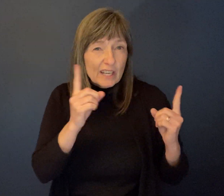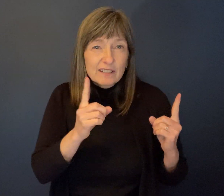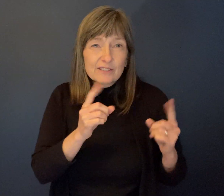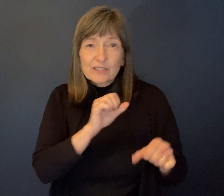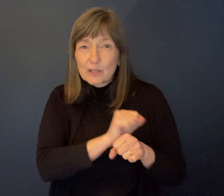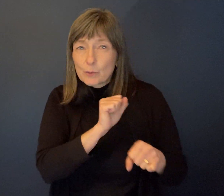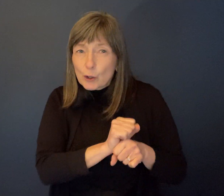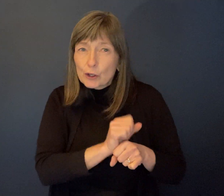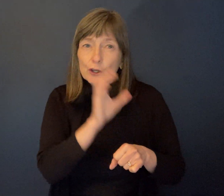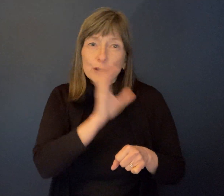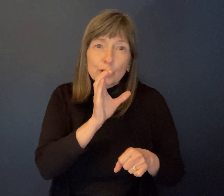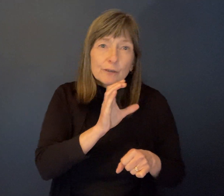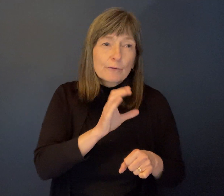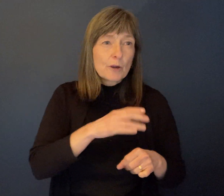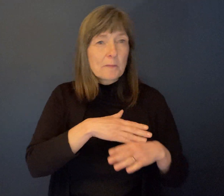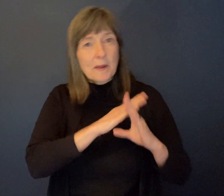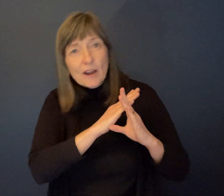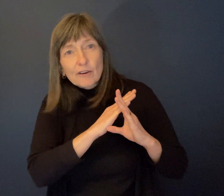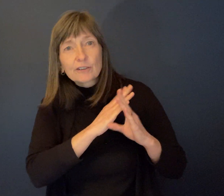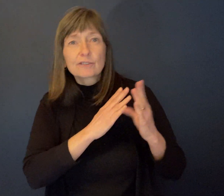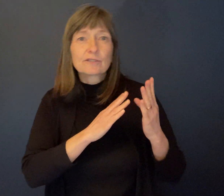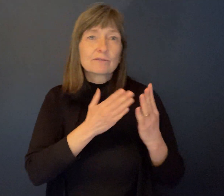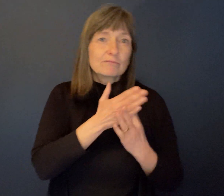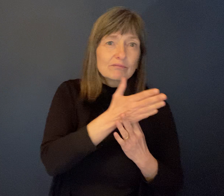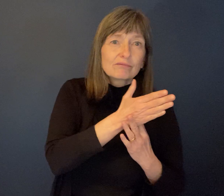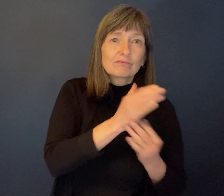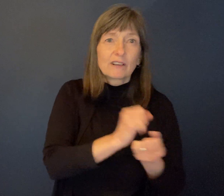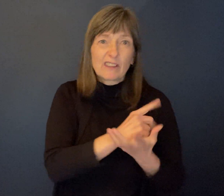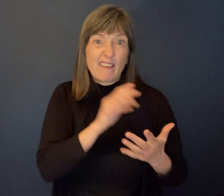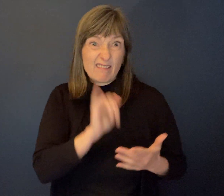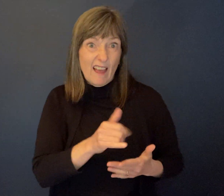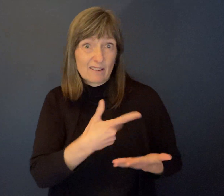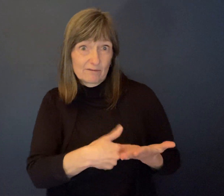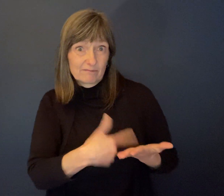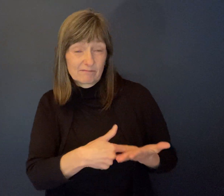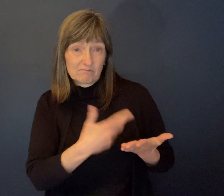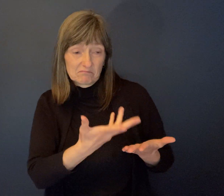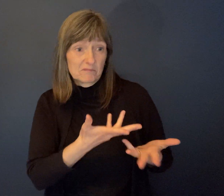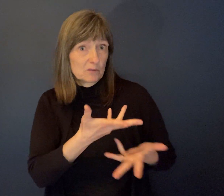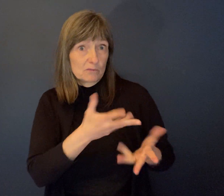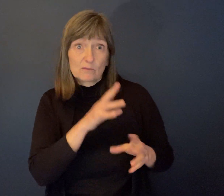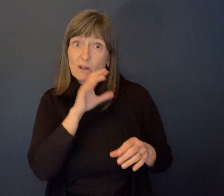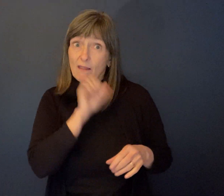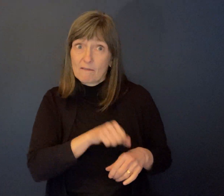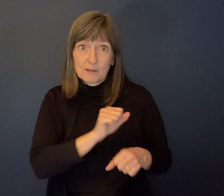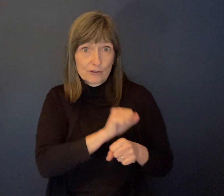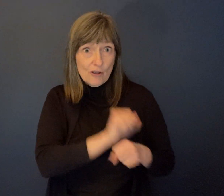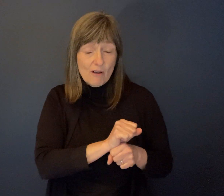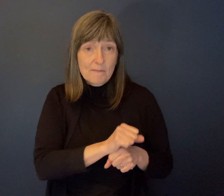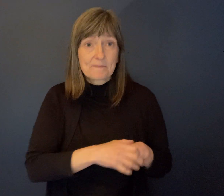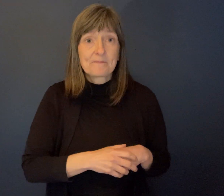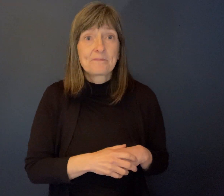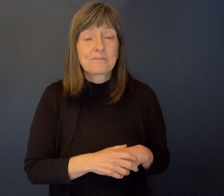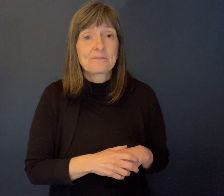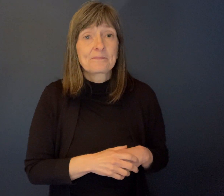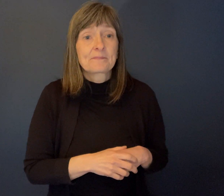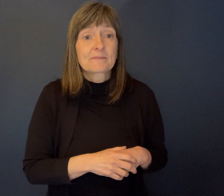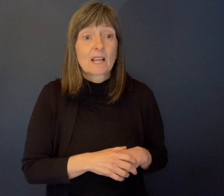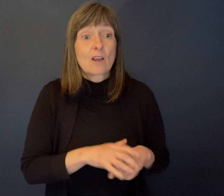and talk about the barriers and how they can get through it and those kinds of things. So I really enjoyed that. But it was also, uh, at that time I was fairly involved with